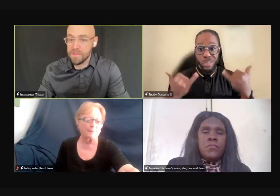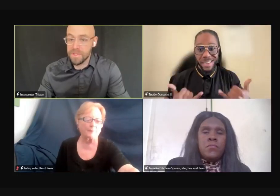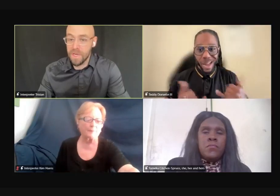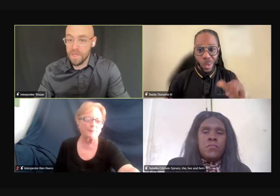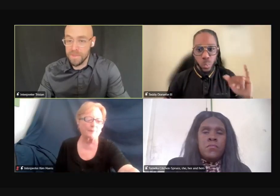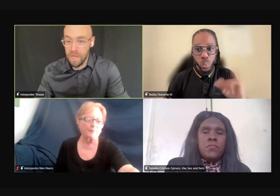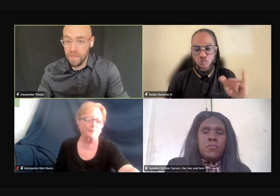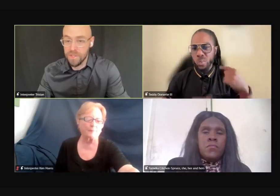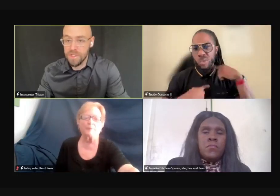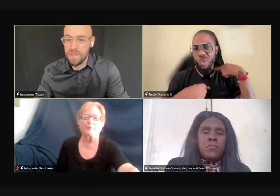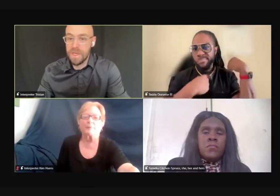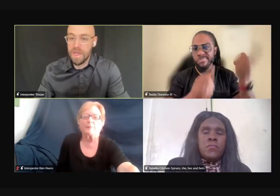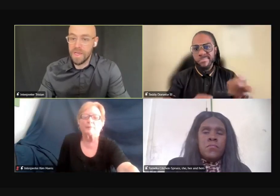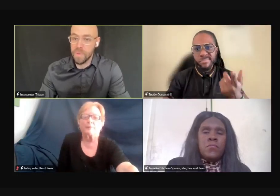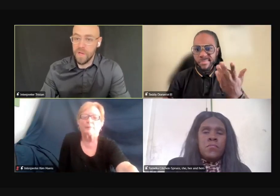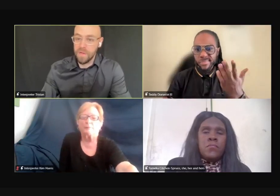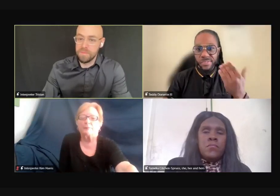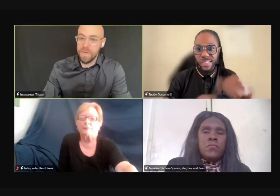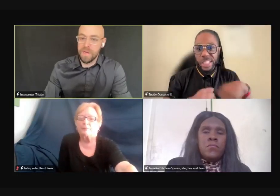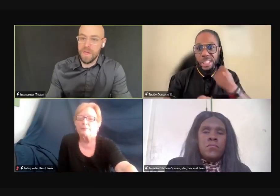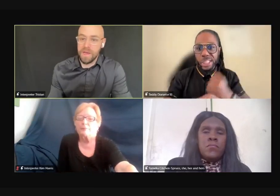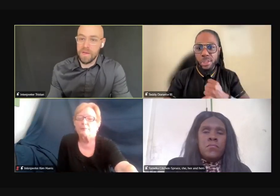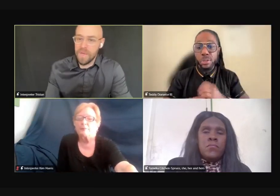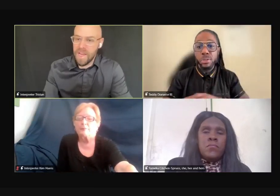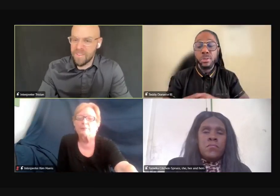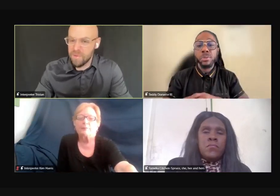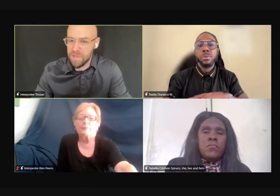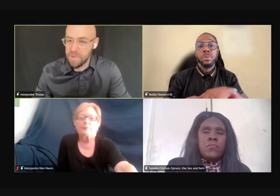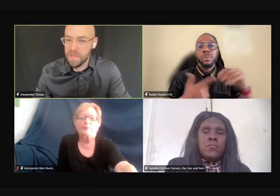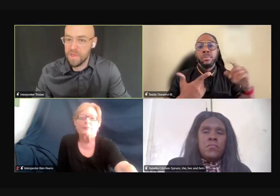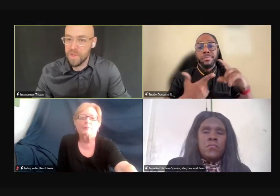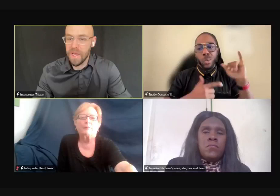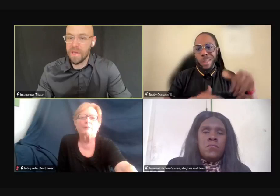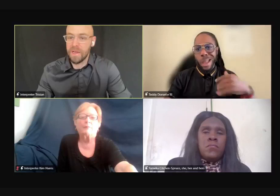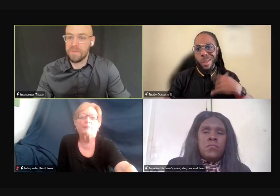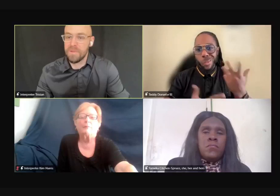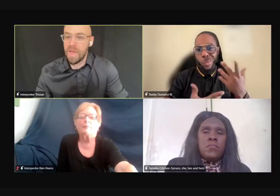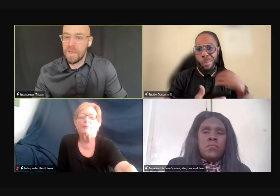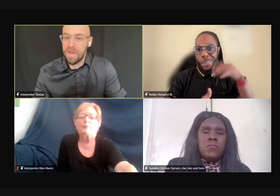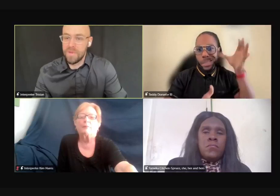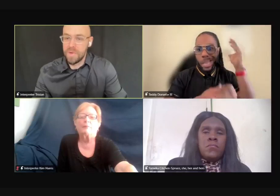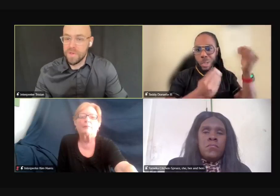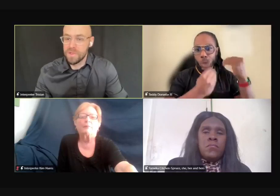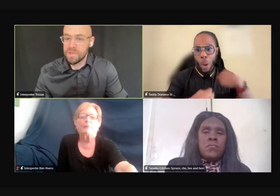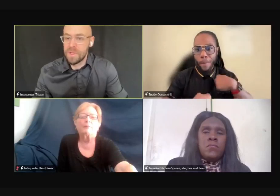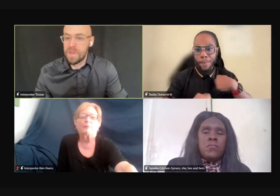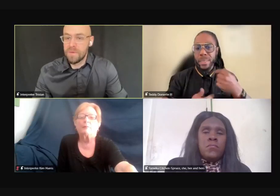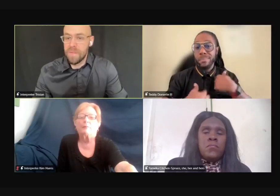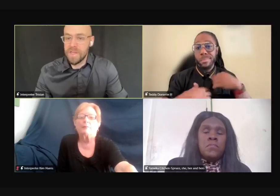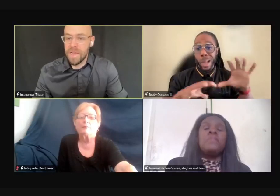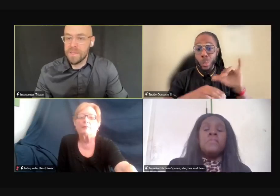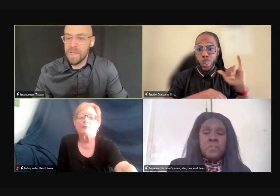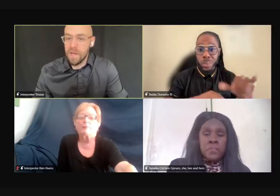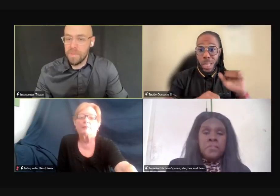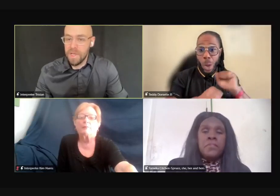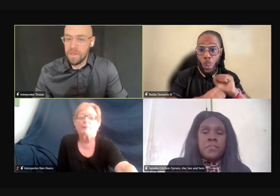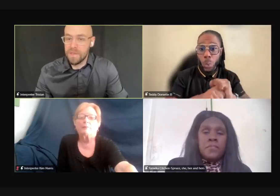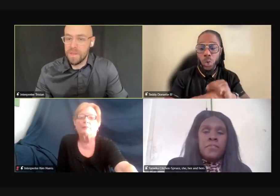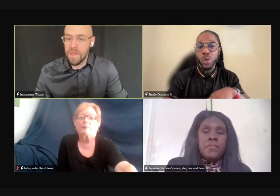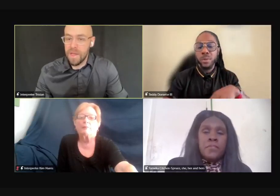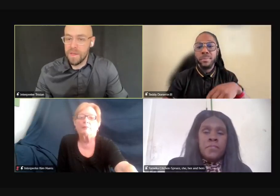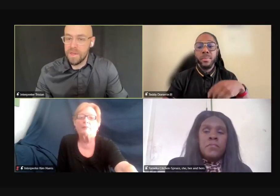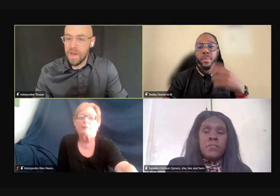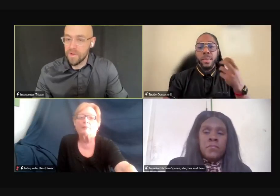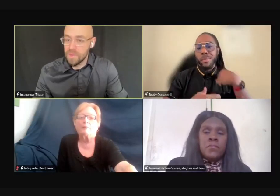am a Leisman's cosmetologist as well, but I haven't really been doing that in a few years. My dad taught